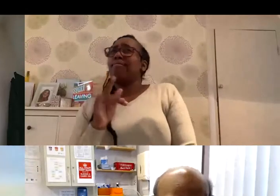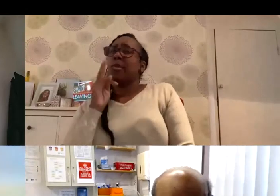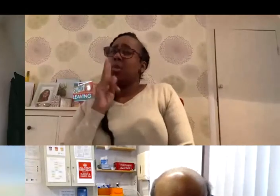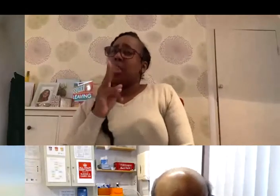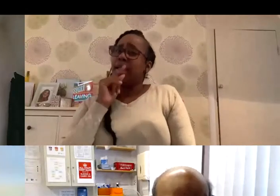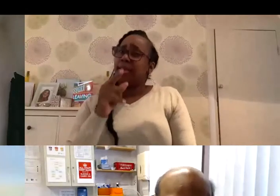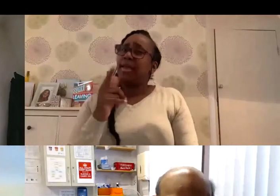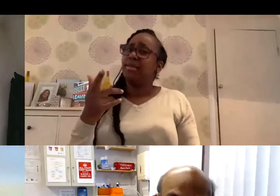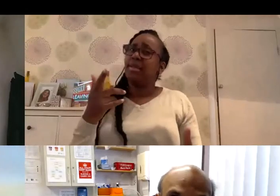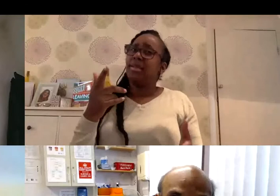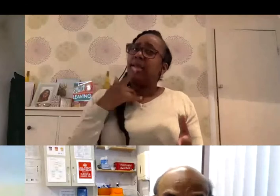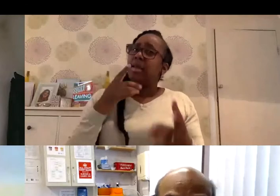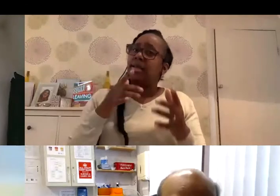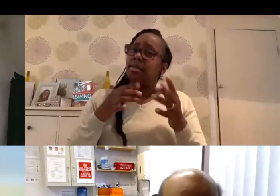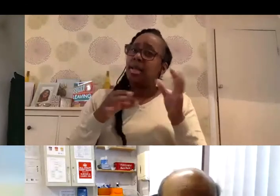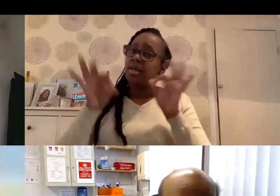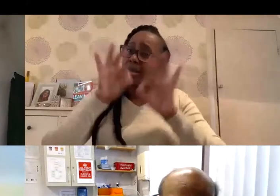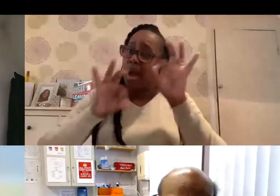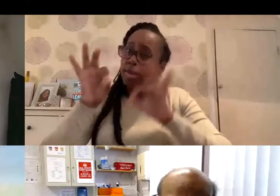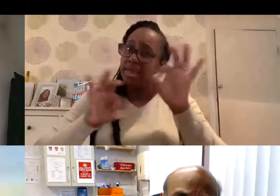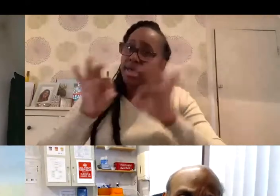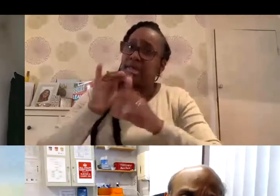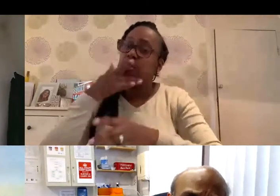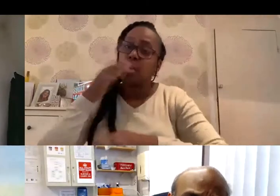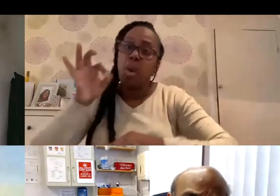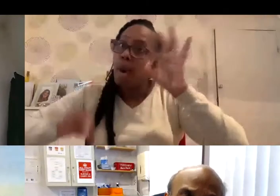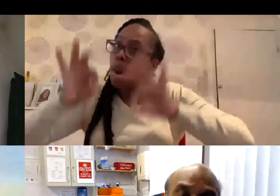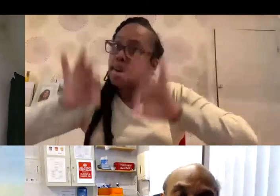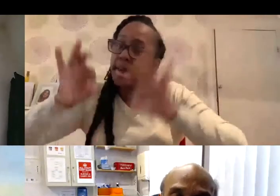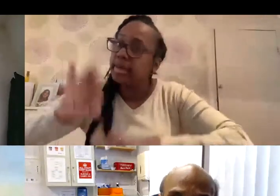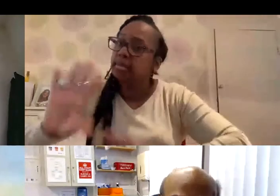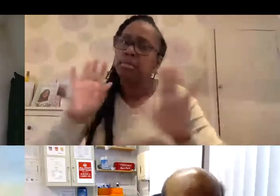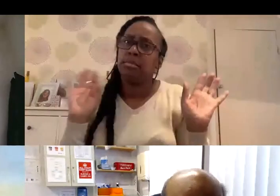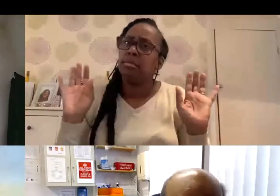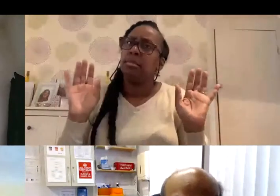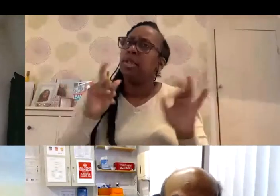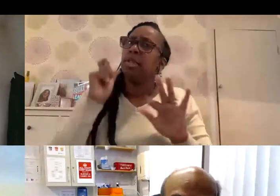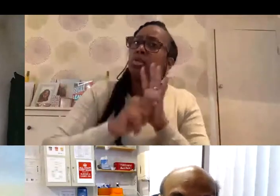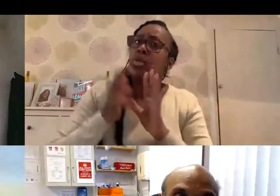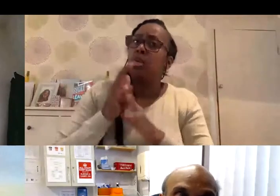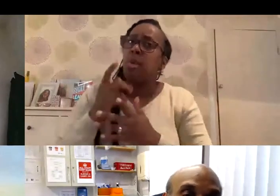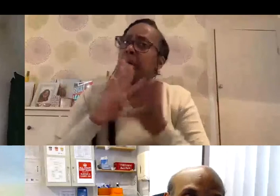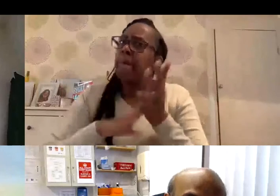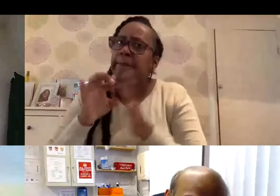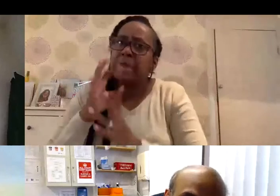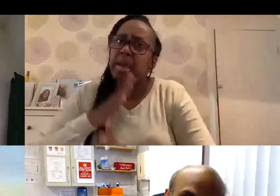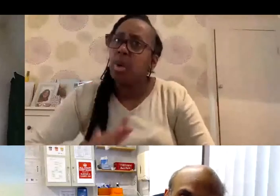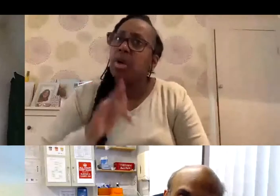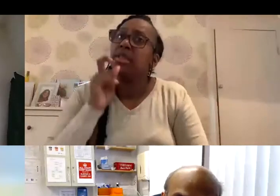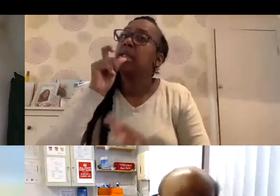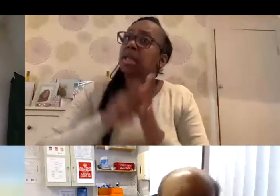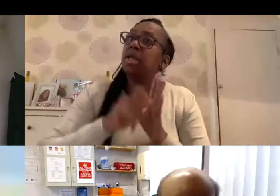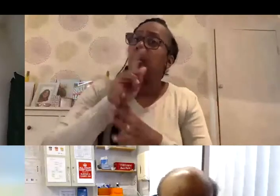works is it's a scientific organization. It is not a political organization. It doesn't, it doesn't do what politicians want you to do. It does what it has